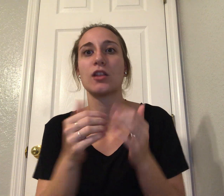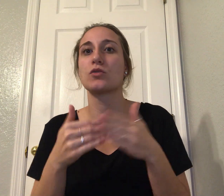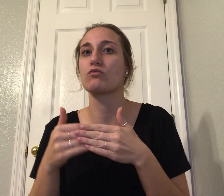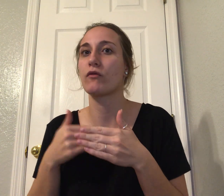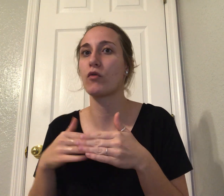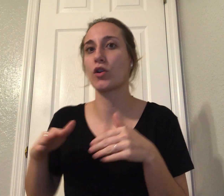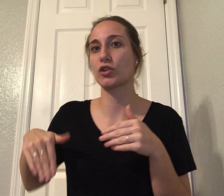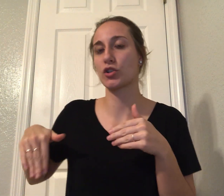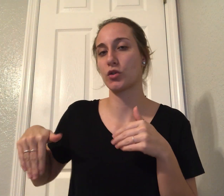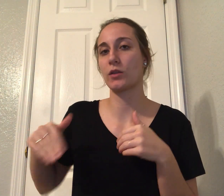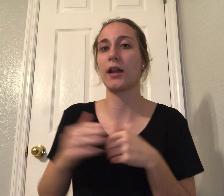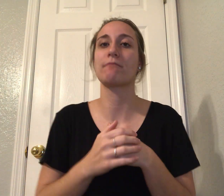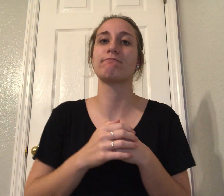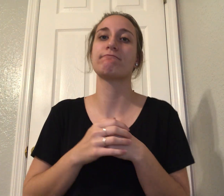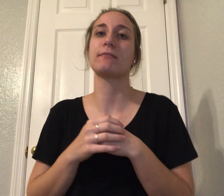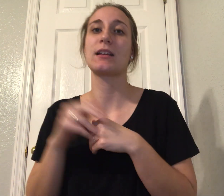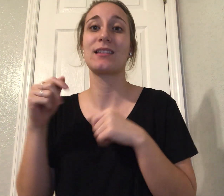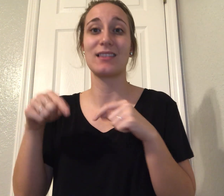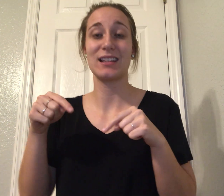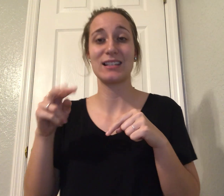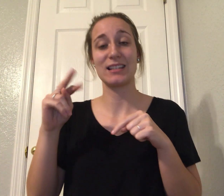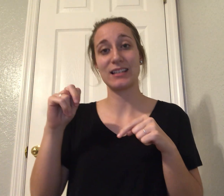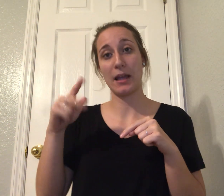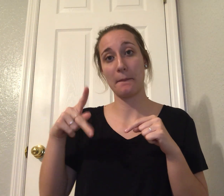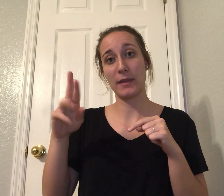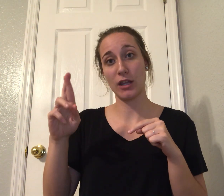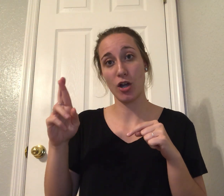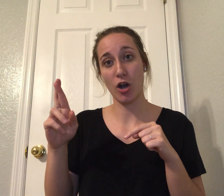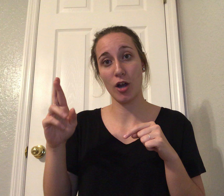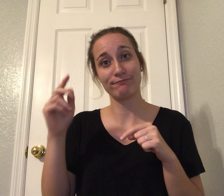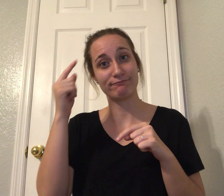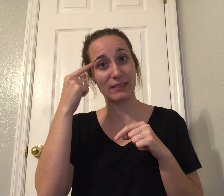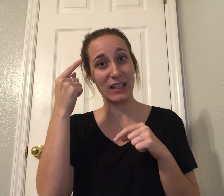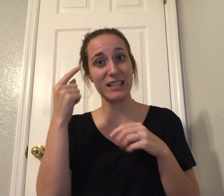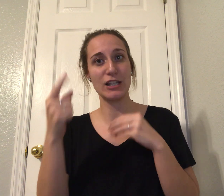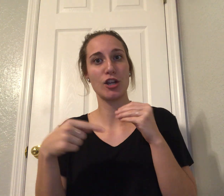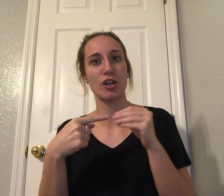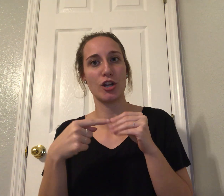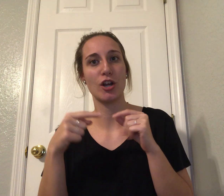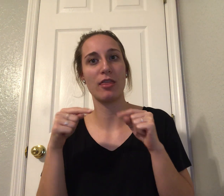It's Consider This from NPR. I'm Audie Cornish.